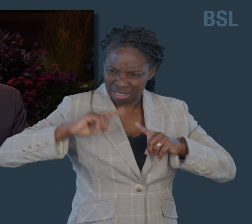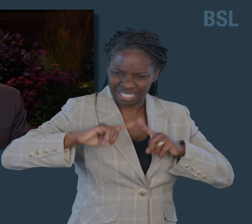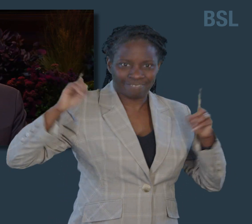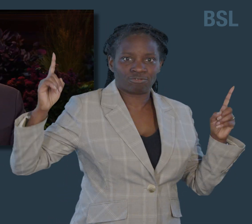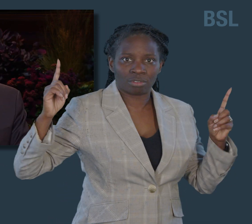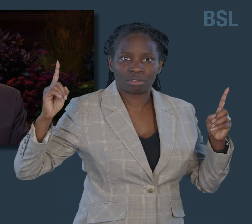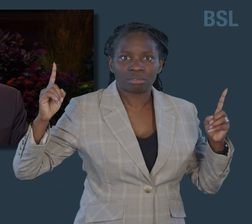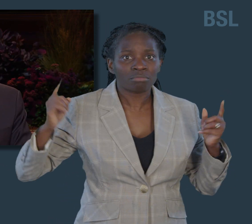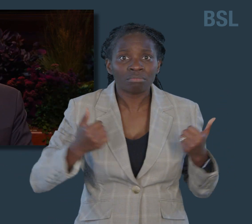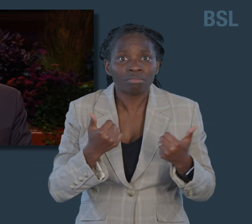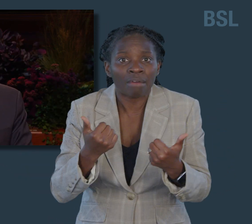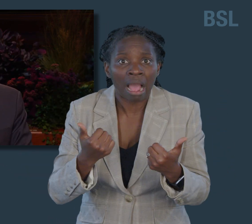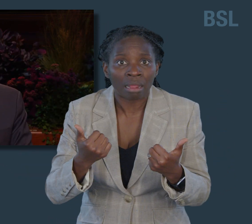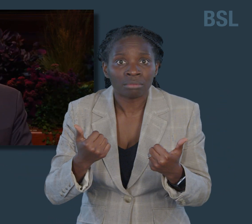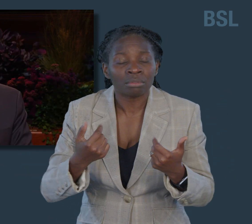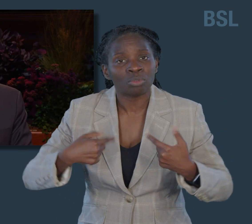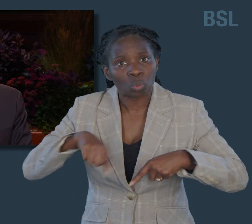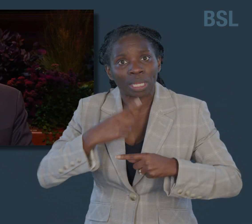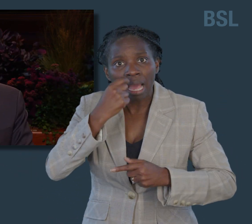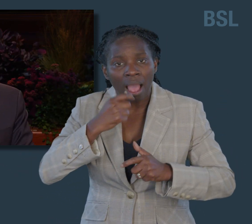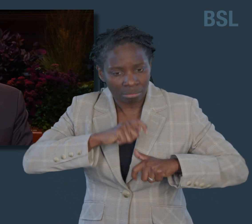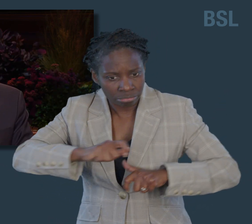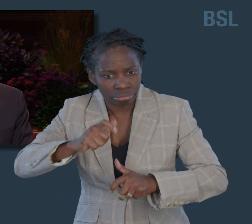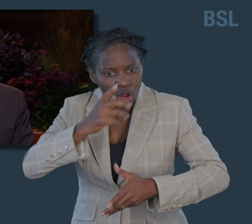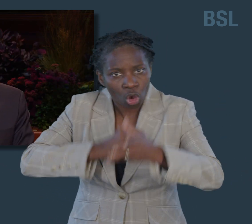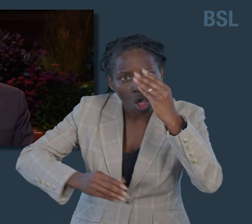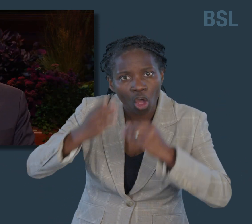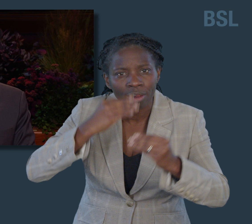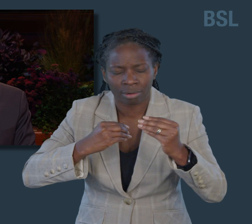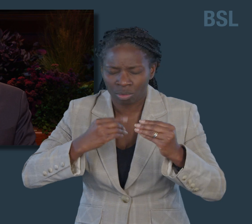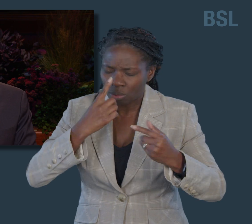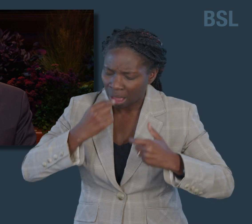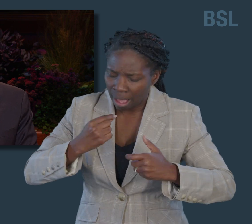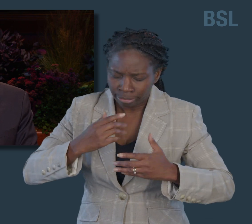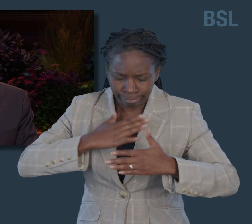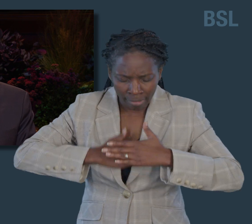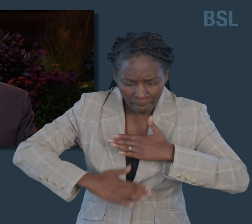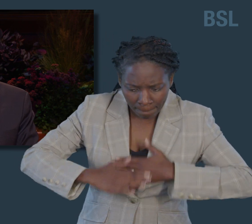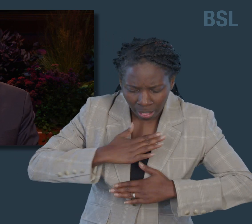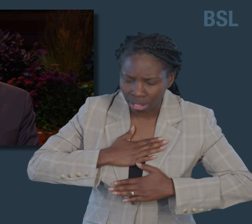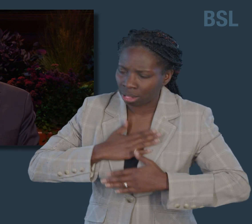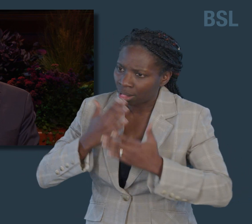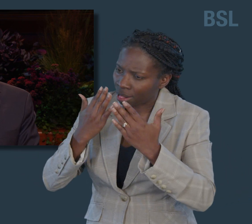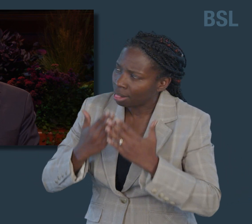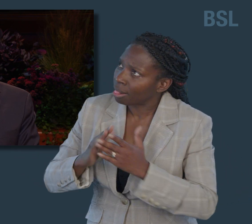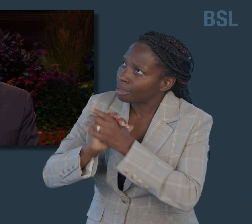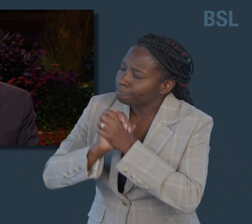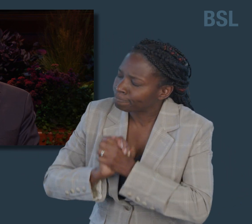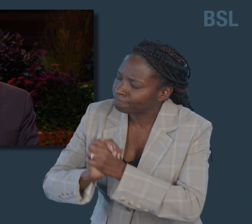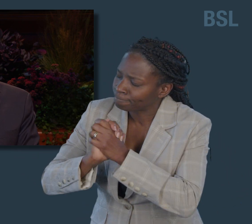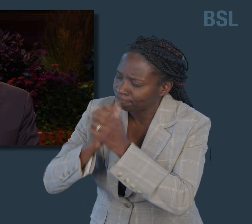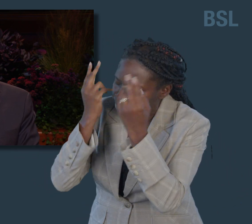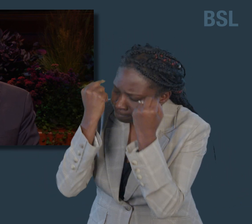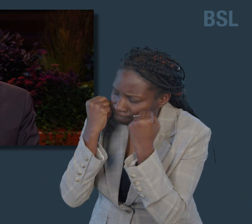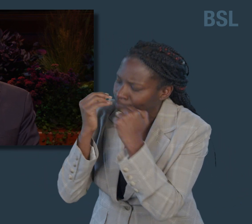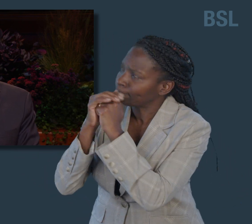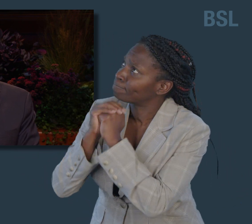moments of learning, he said, of humility when we go to our knees in prayer. We walk